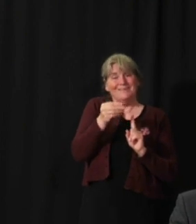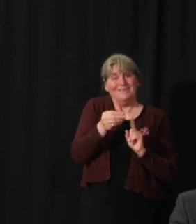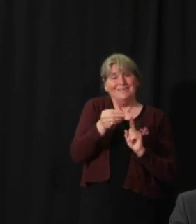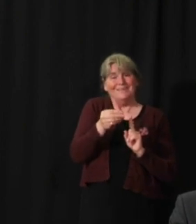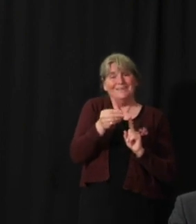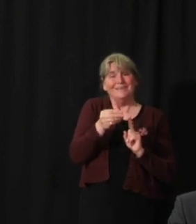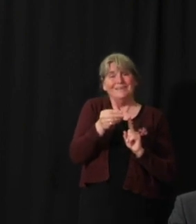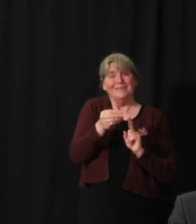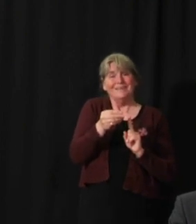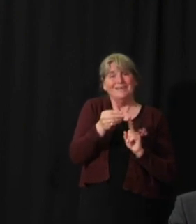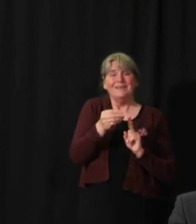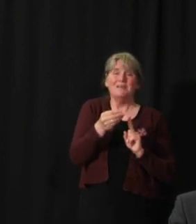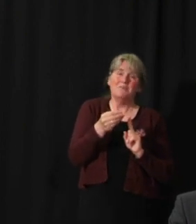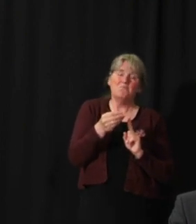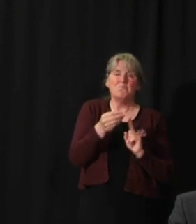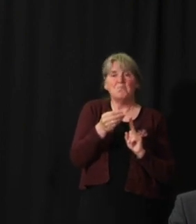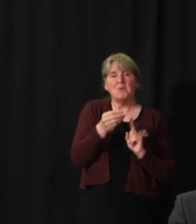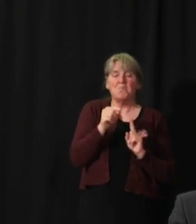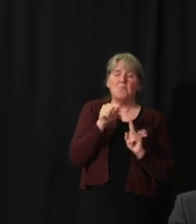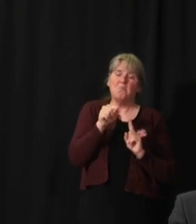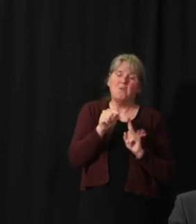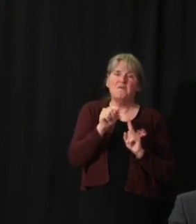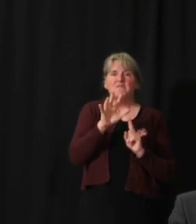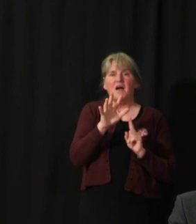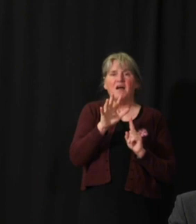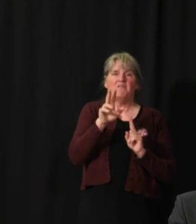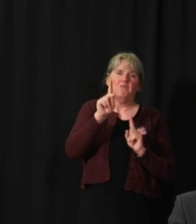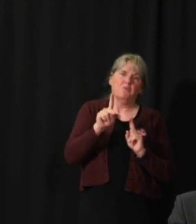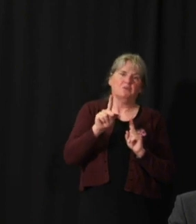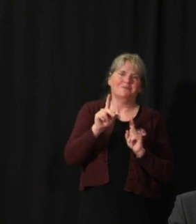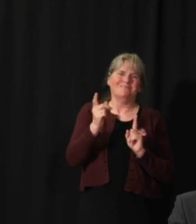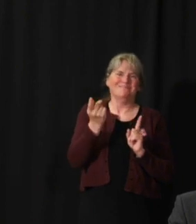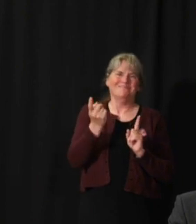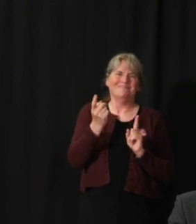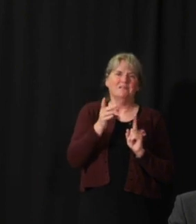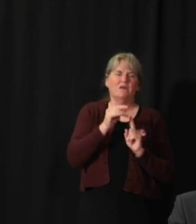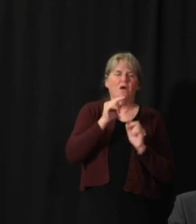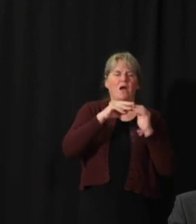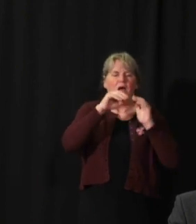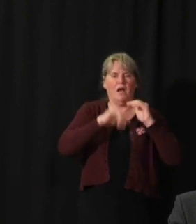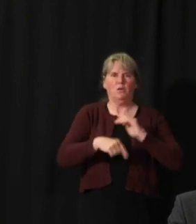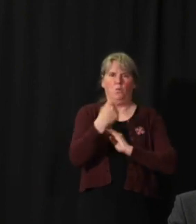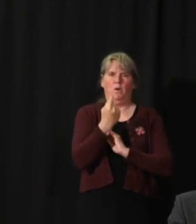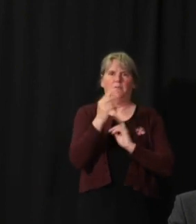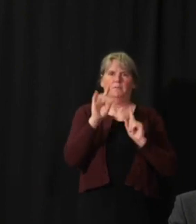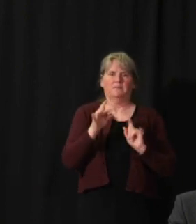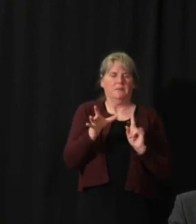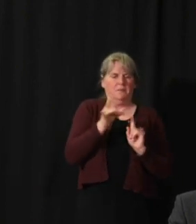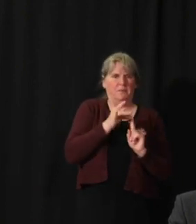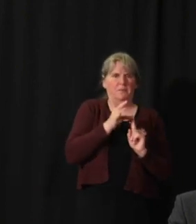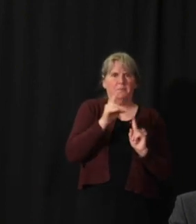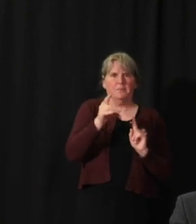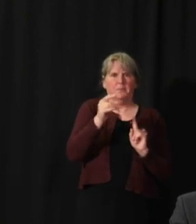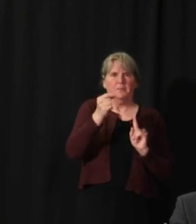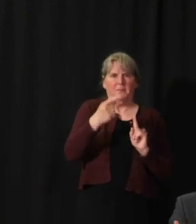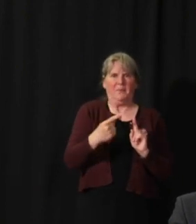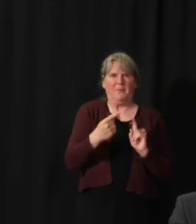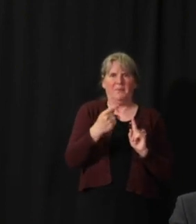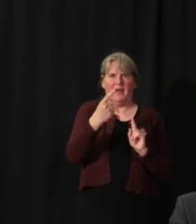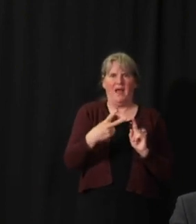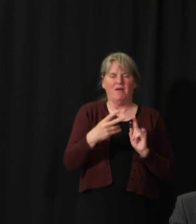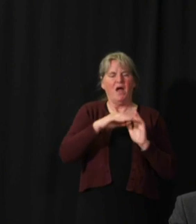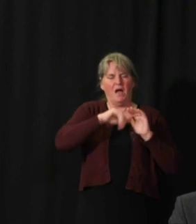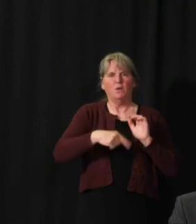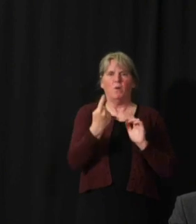affecting only about half another person. So already less than one person per person infected. So less